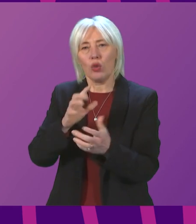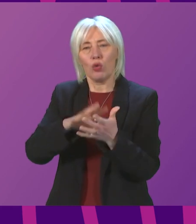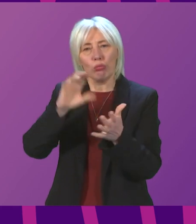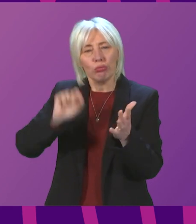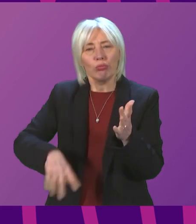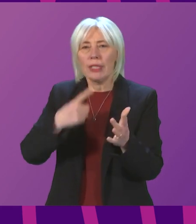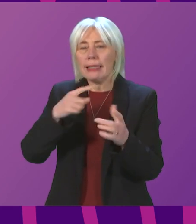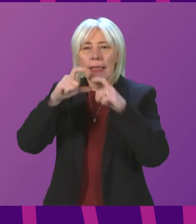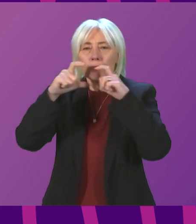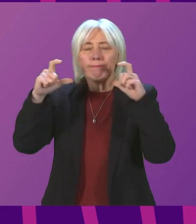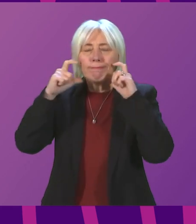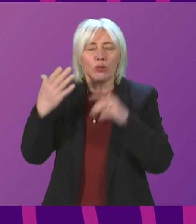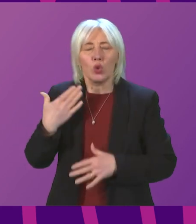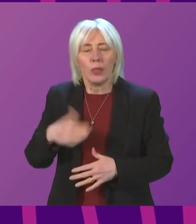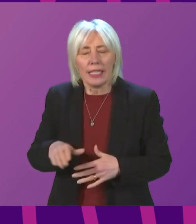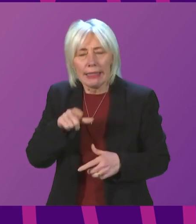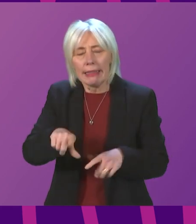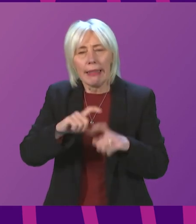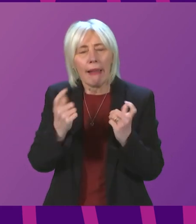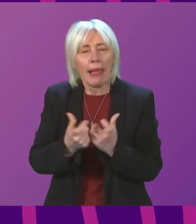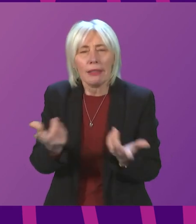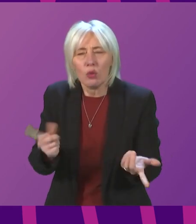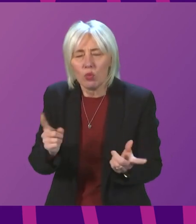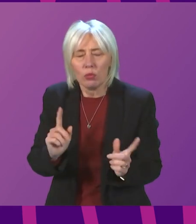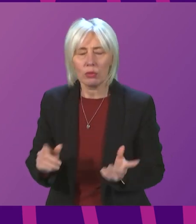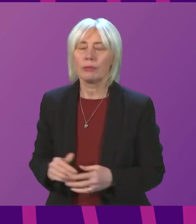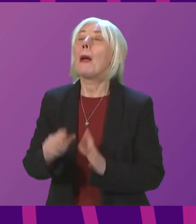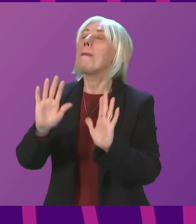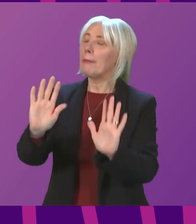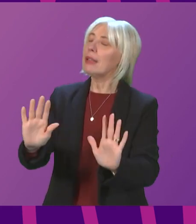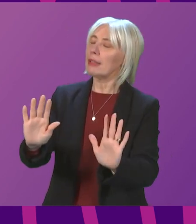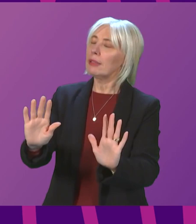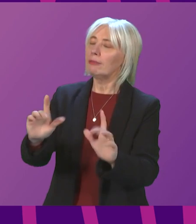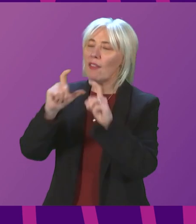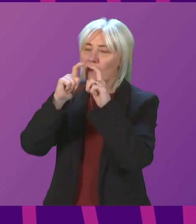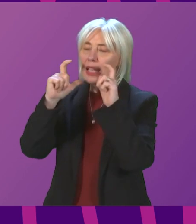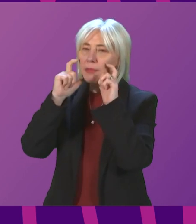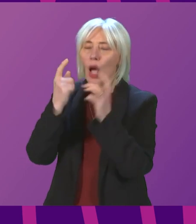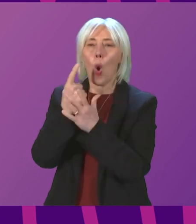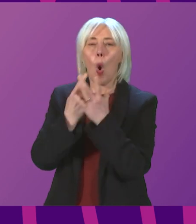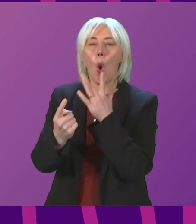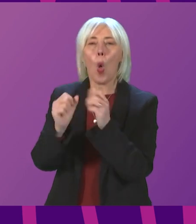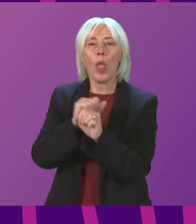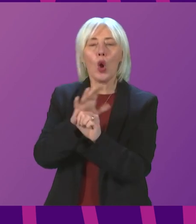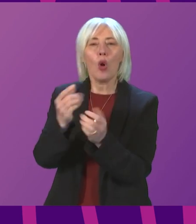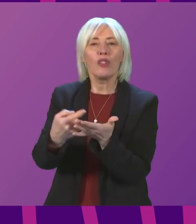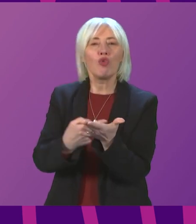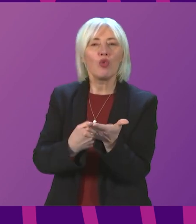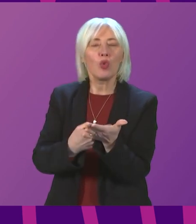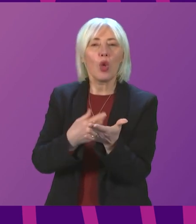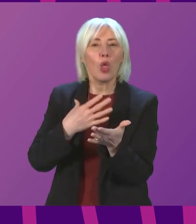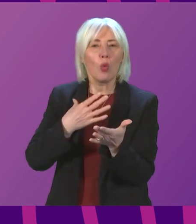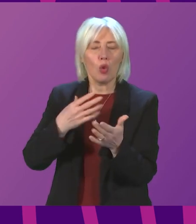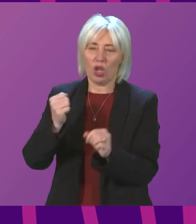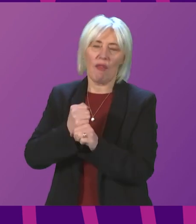of face coverings in our classrooms? But face masks are not the only COVID rule that this government is keen to